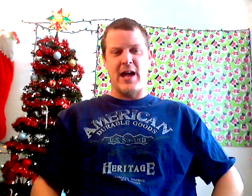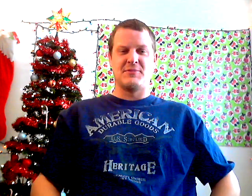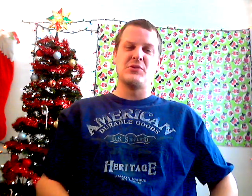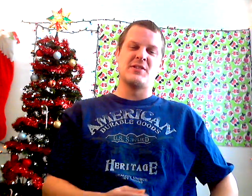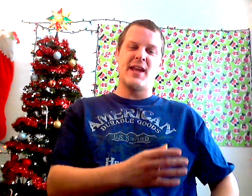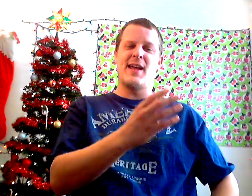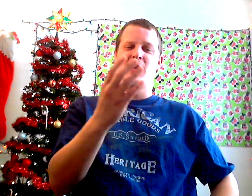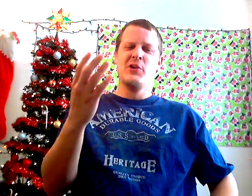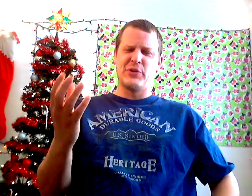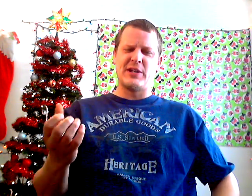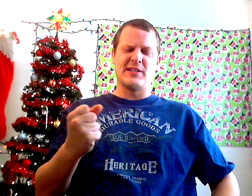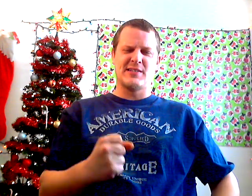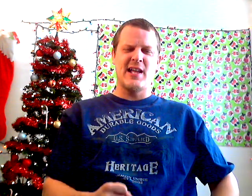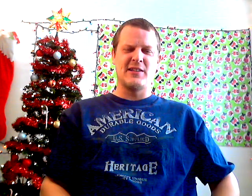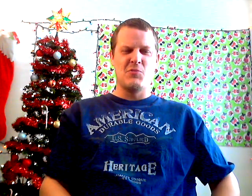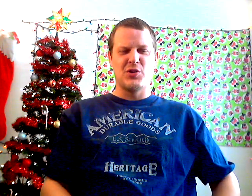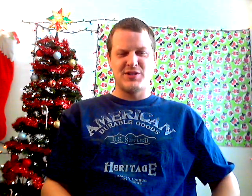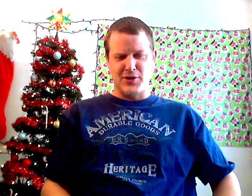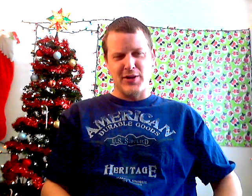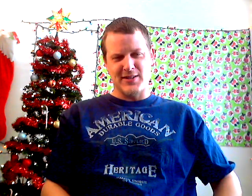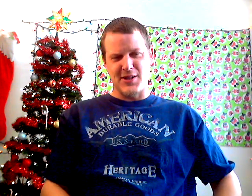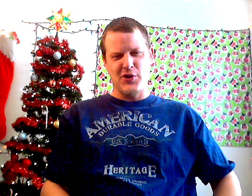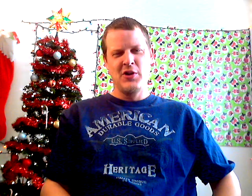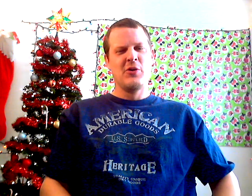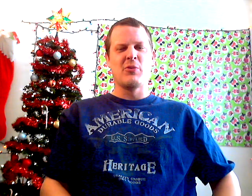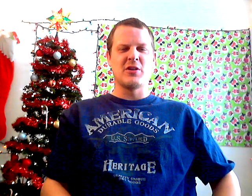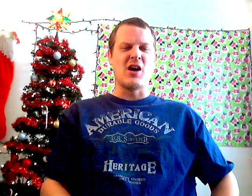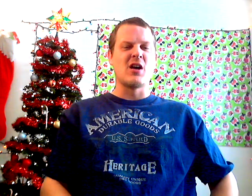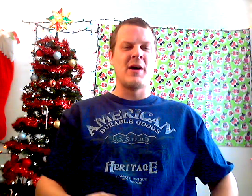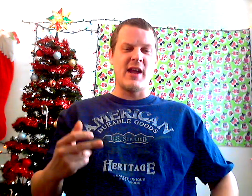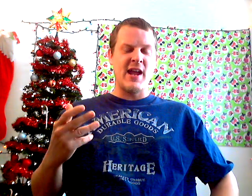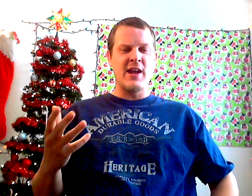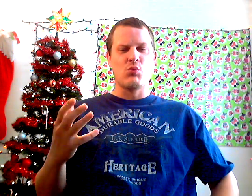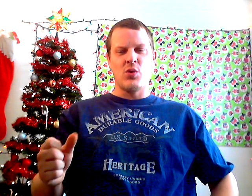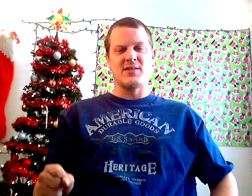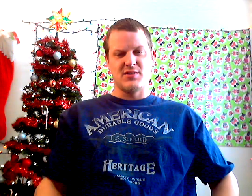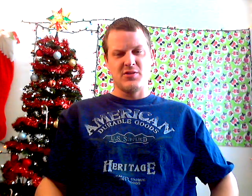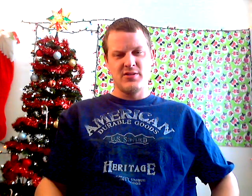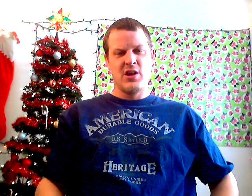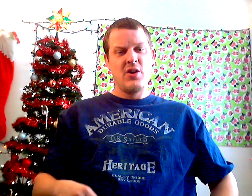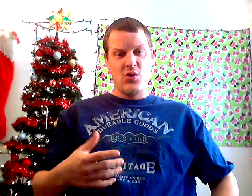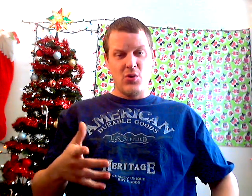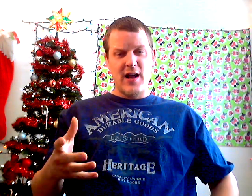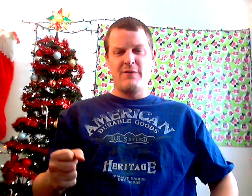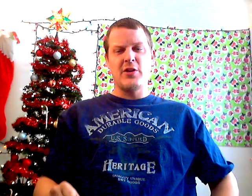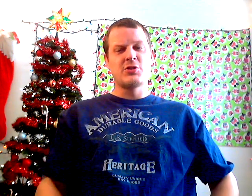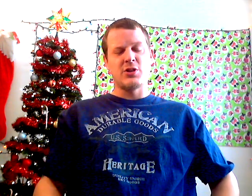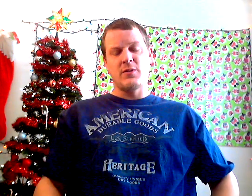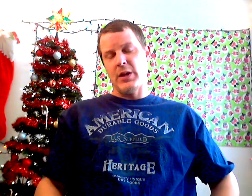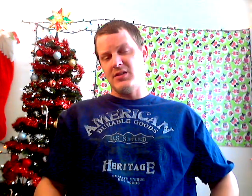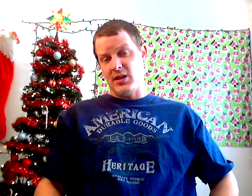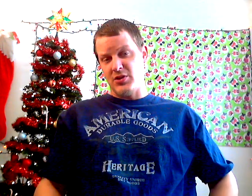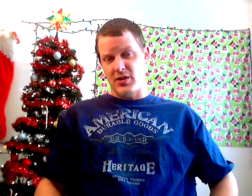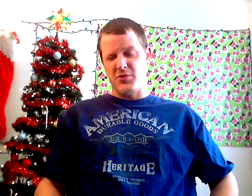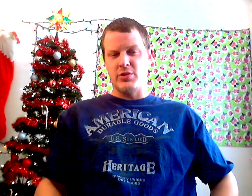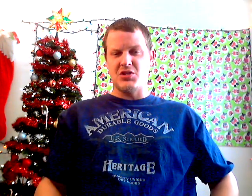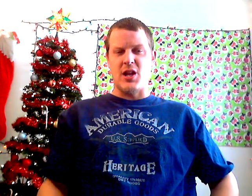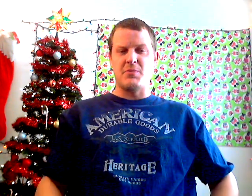fat to, today we're going to get slightly more serious here. We're going to talk about eight wrestlers who I feel should have been WWE champion.